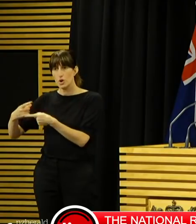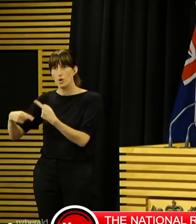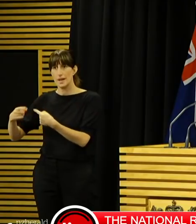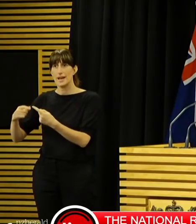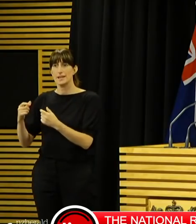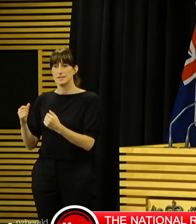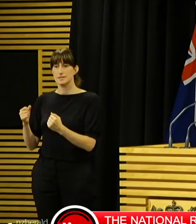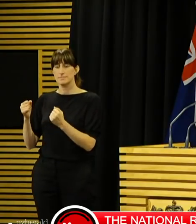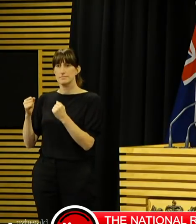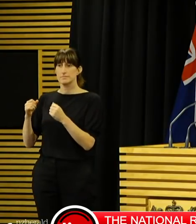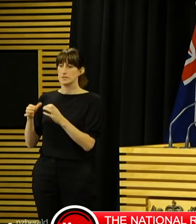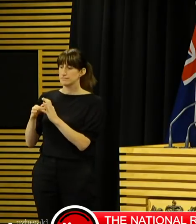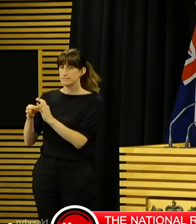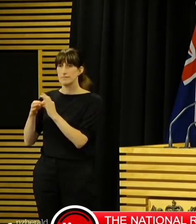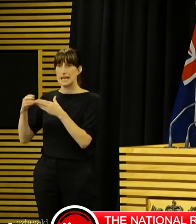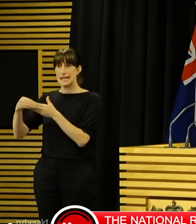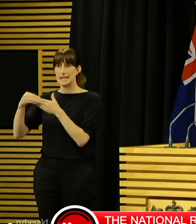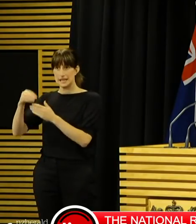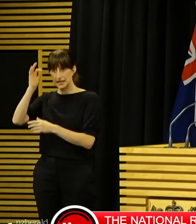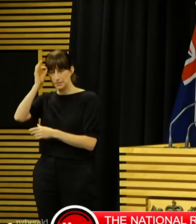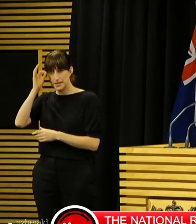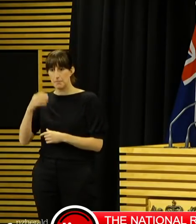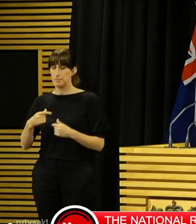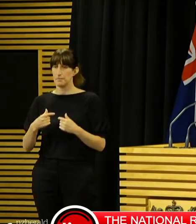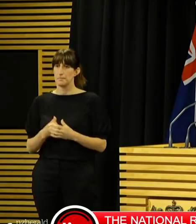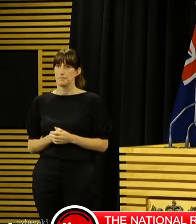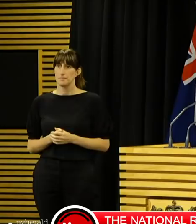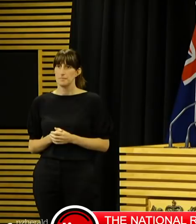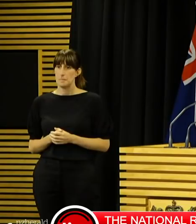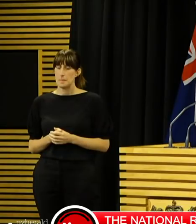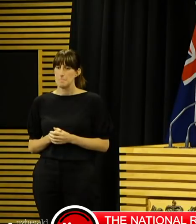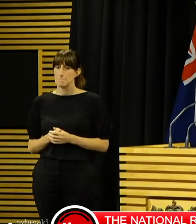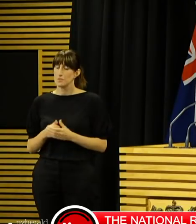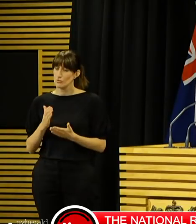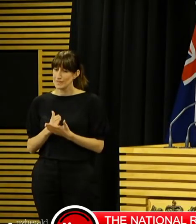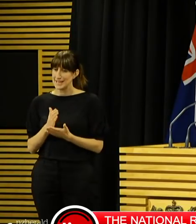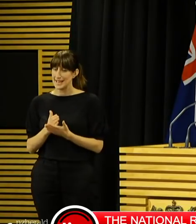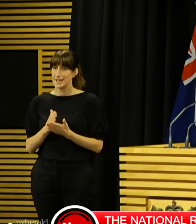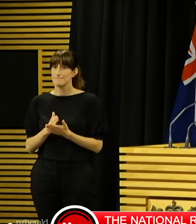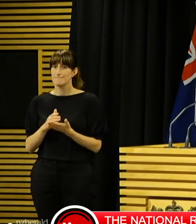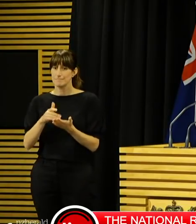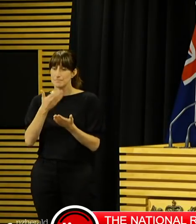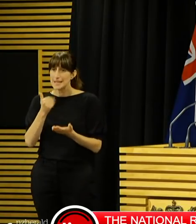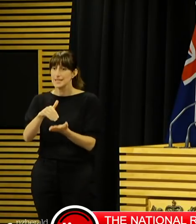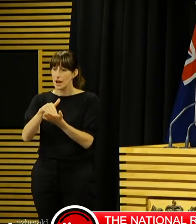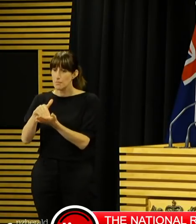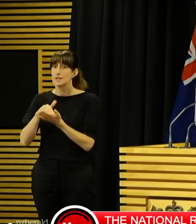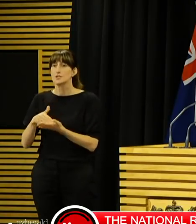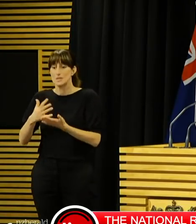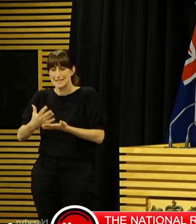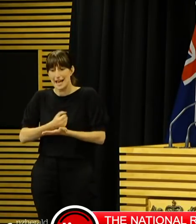the critical importance of everybody doing their part to make sure that we can save lives and beat COVID-19.